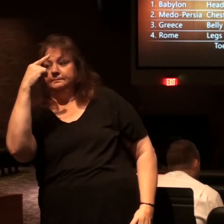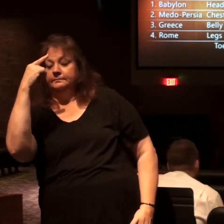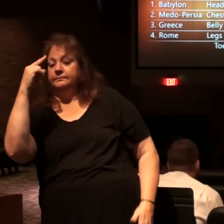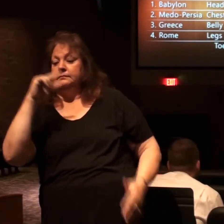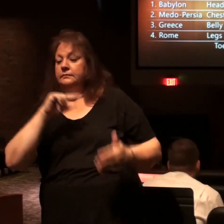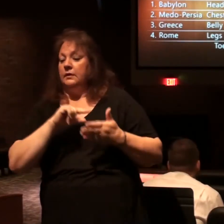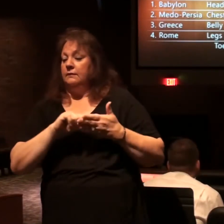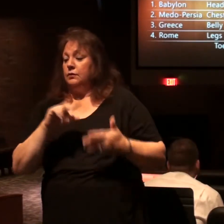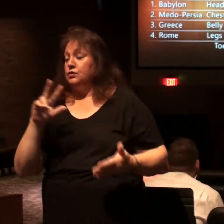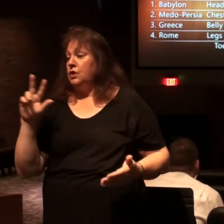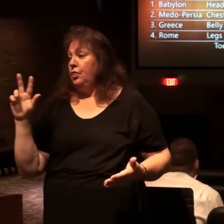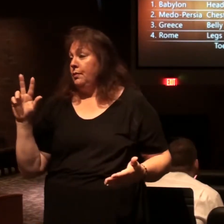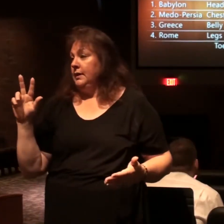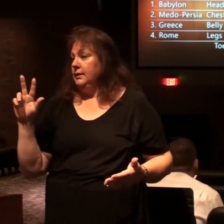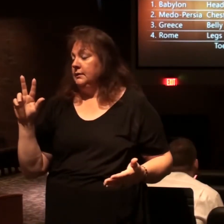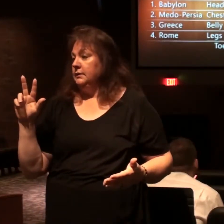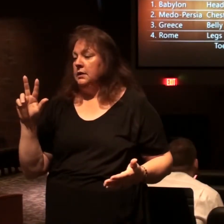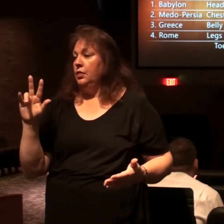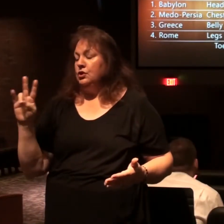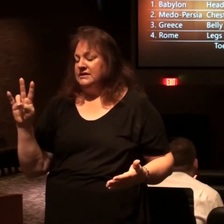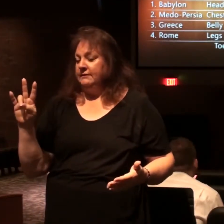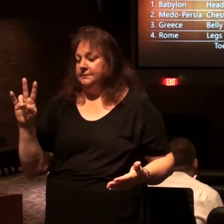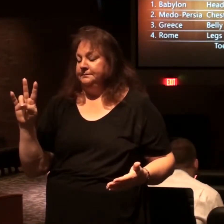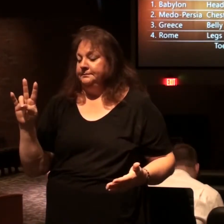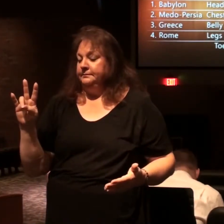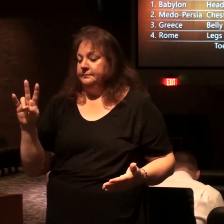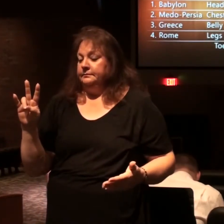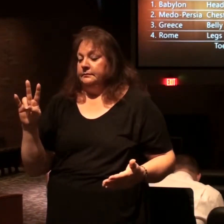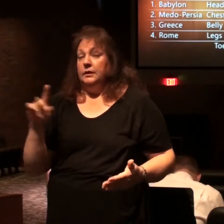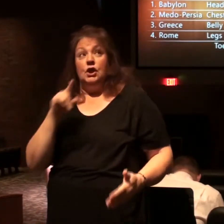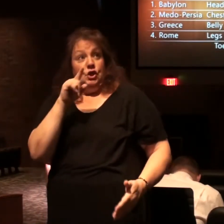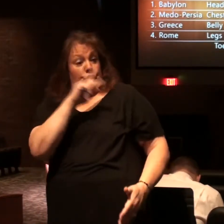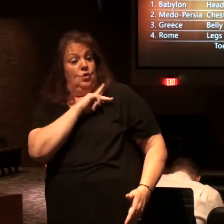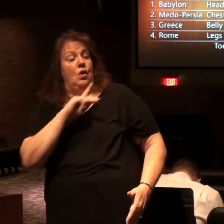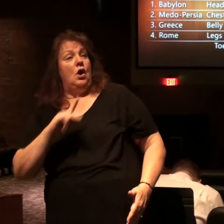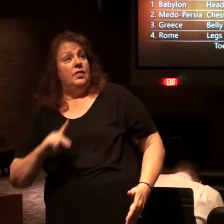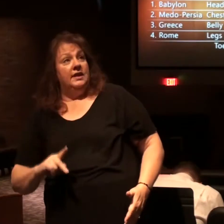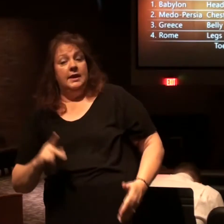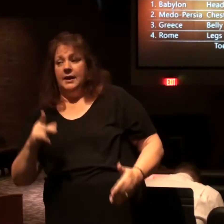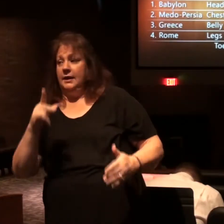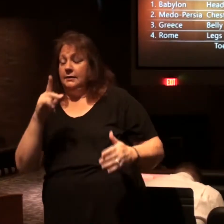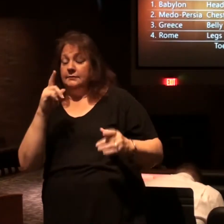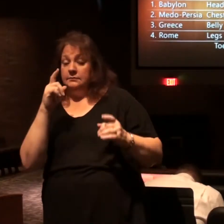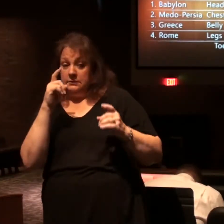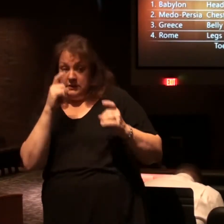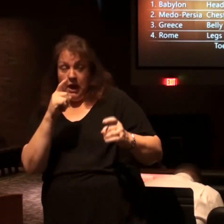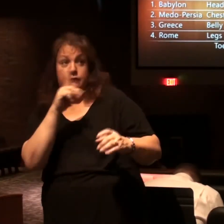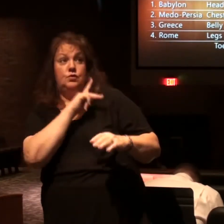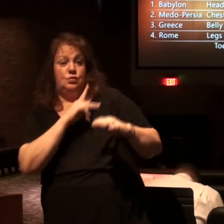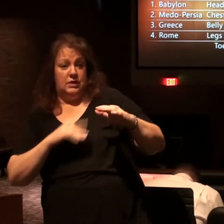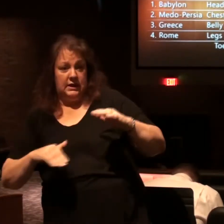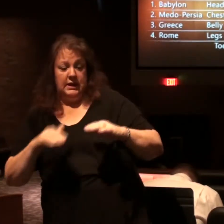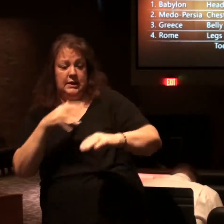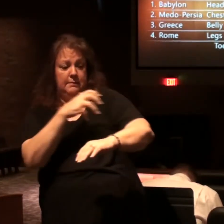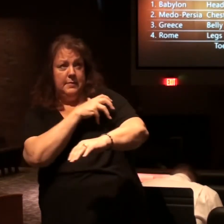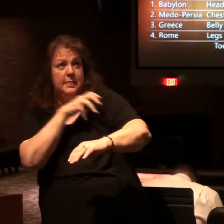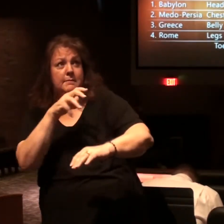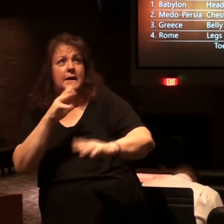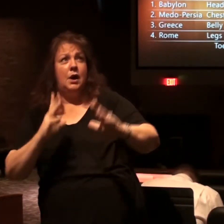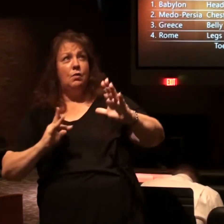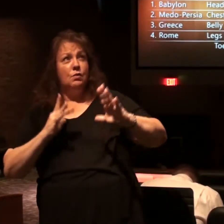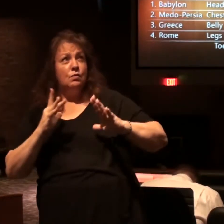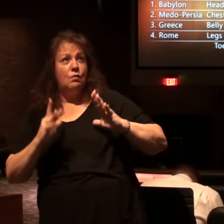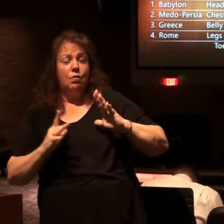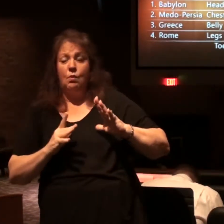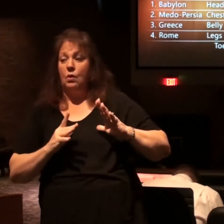verse 37 you are the king of to whom God of heaven has given the kingdom the power of strength and glory